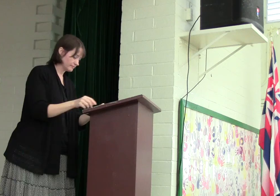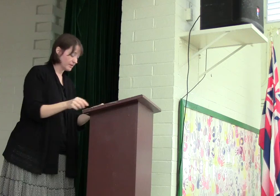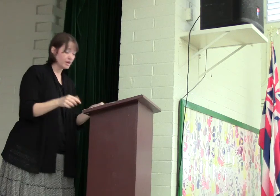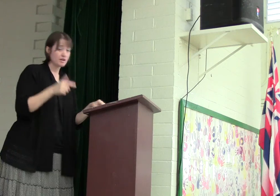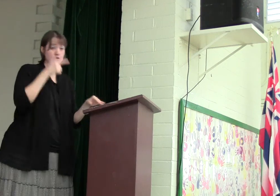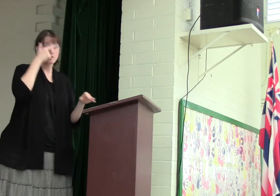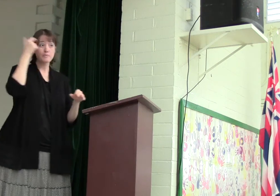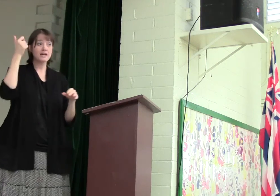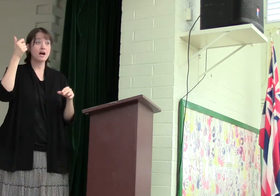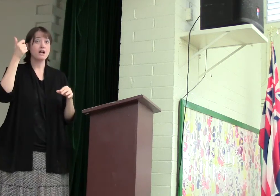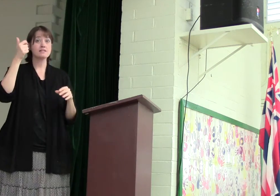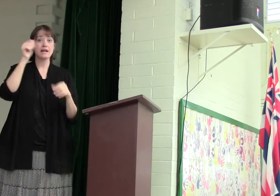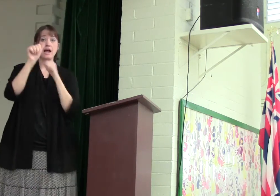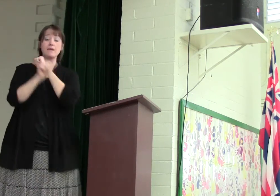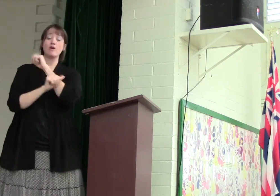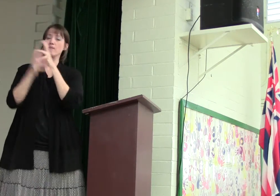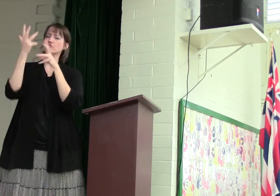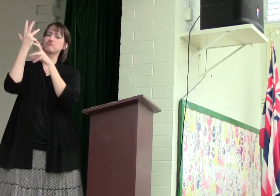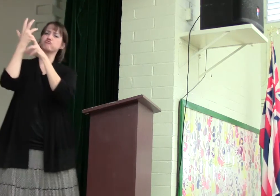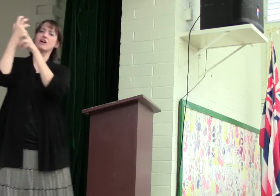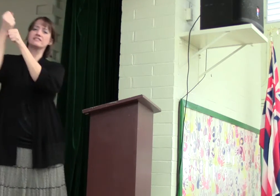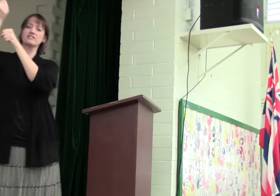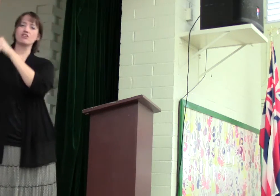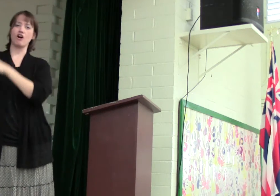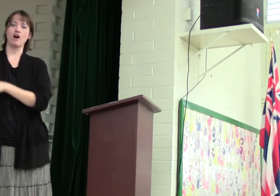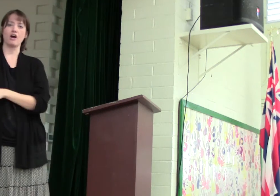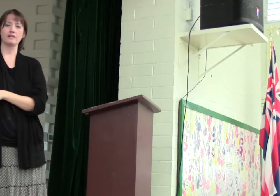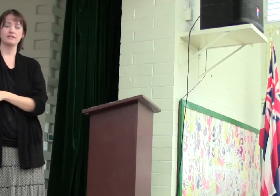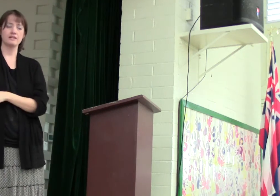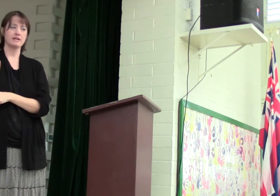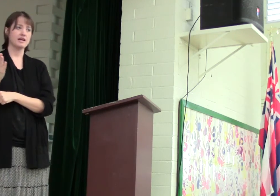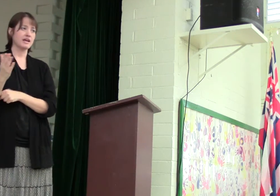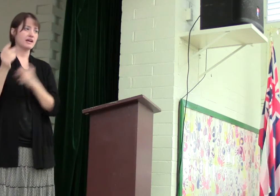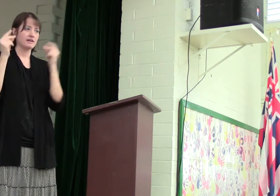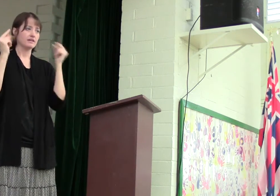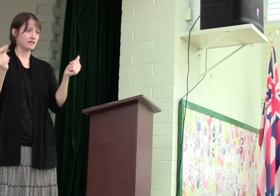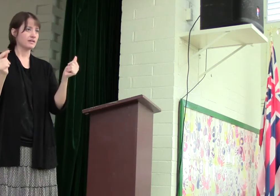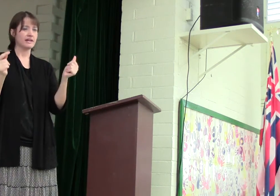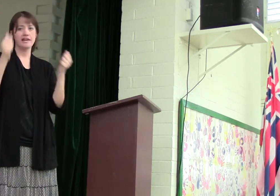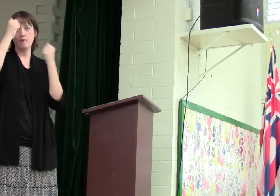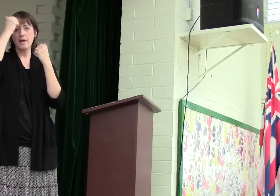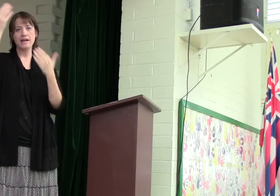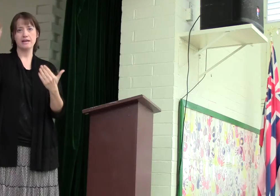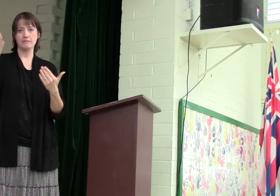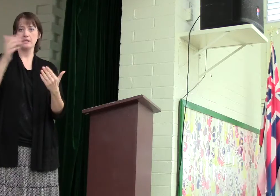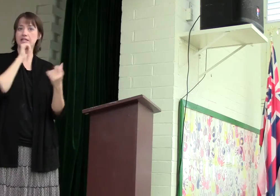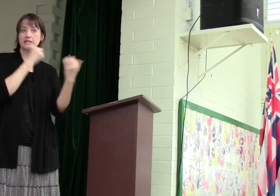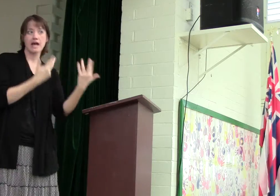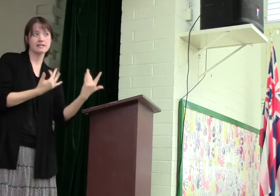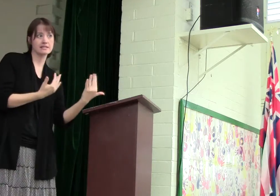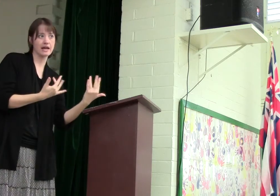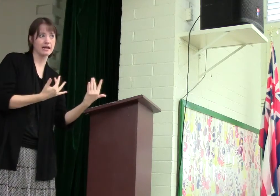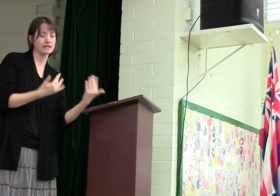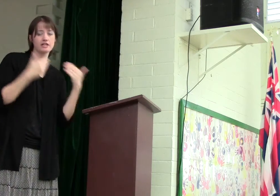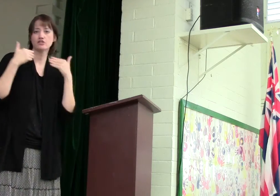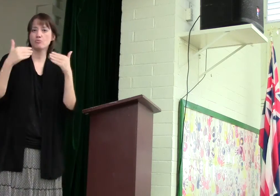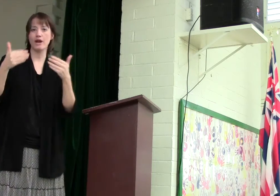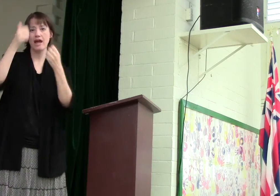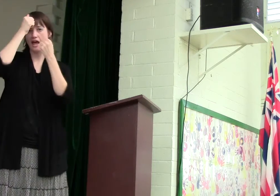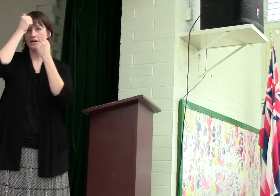So because Abraham trusted God, he obeyed. He didn't hesitate. He just went ahead